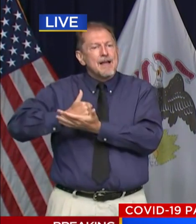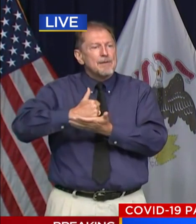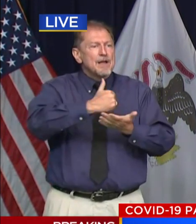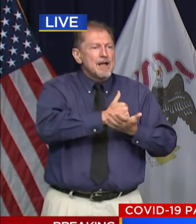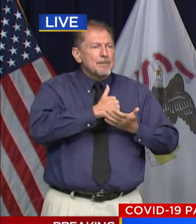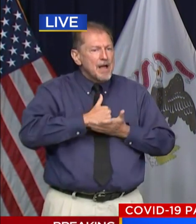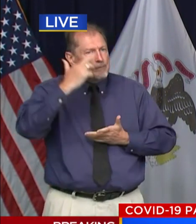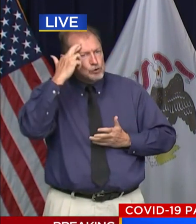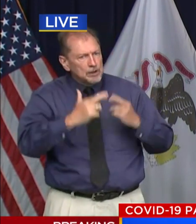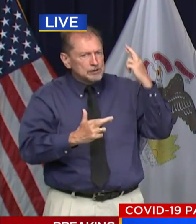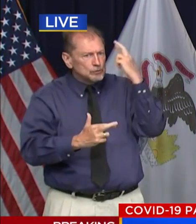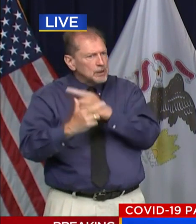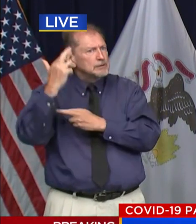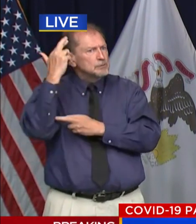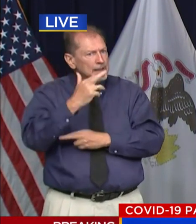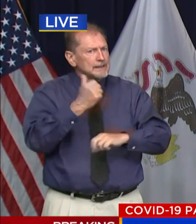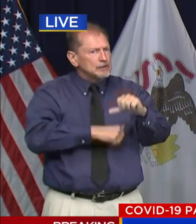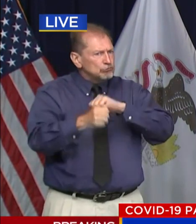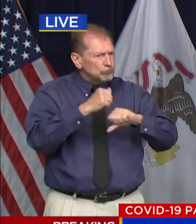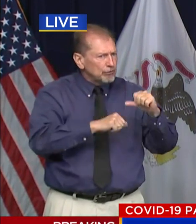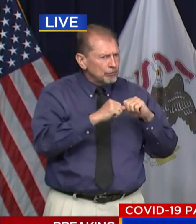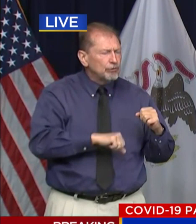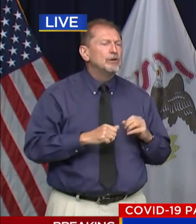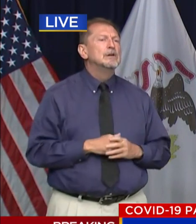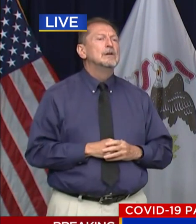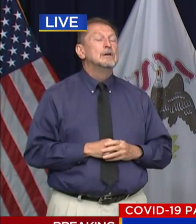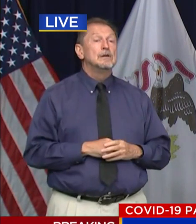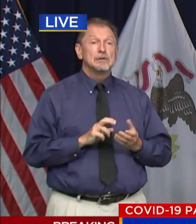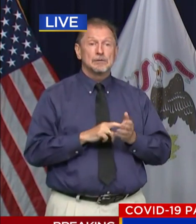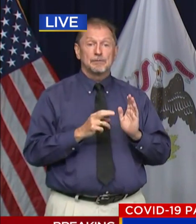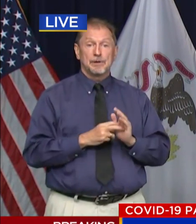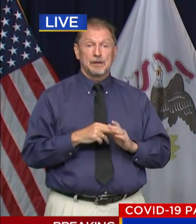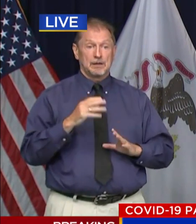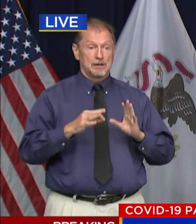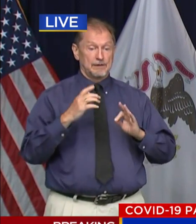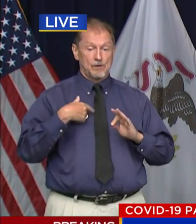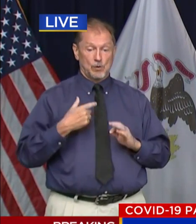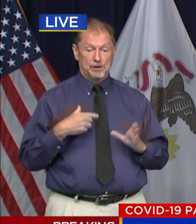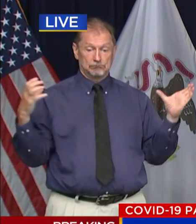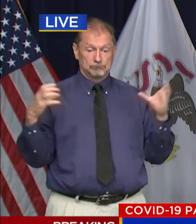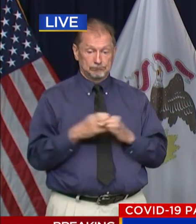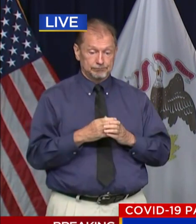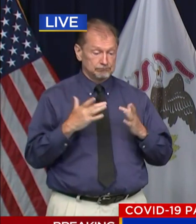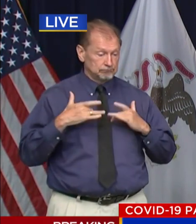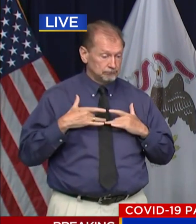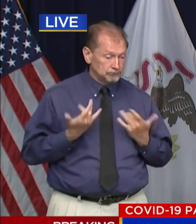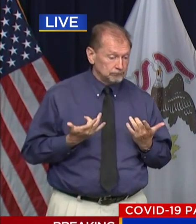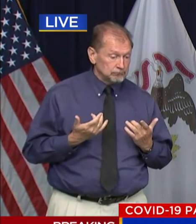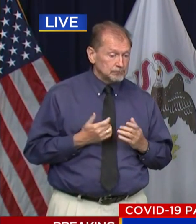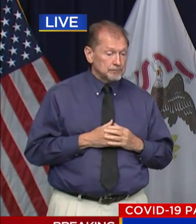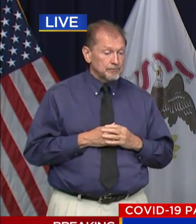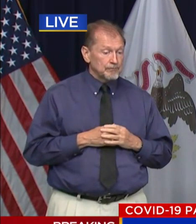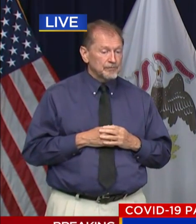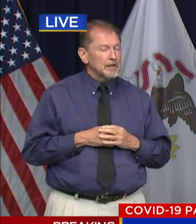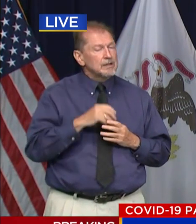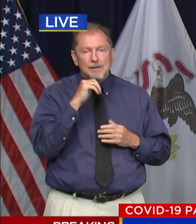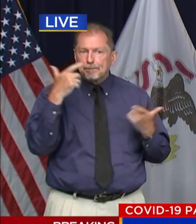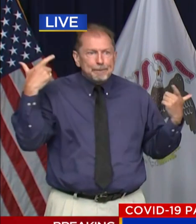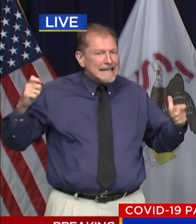help one another, and let us make sure that when we are in social gatherings that are not too large,